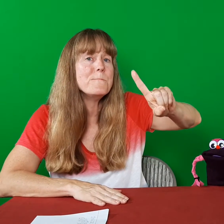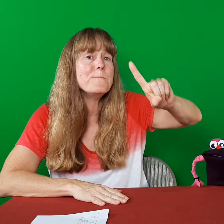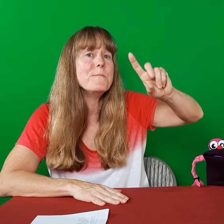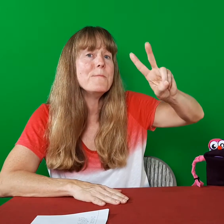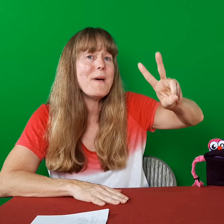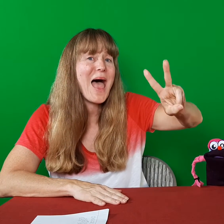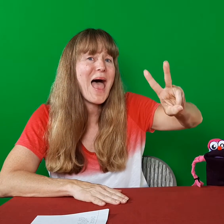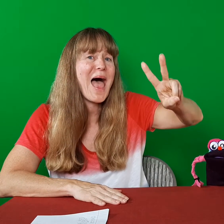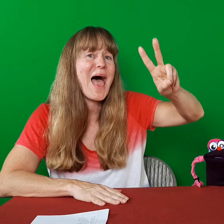Matt.